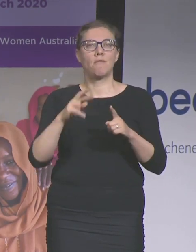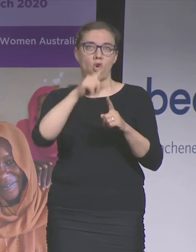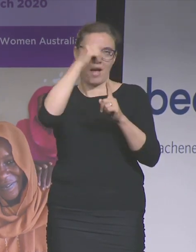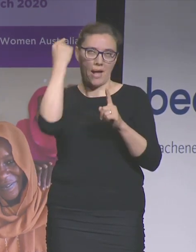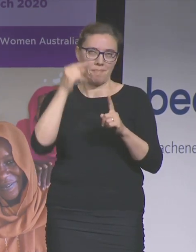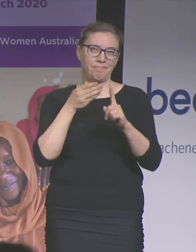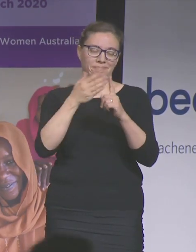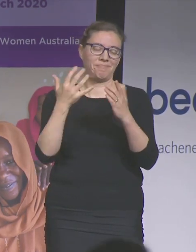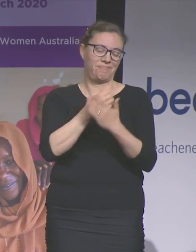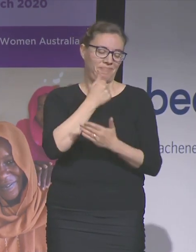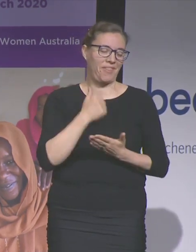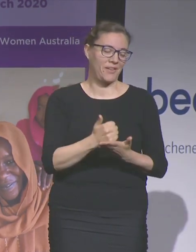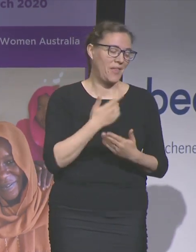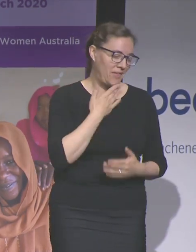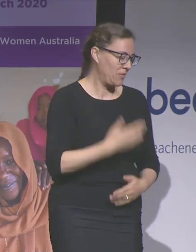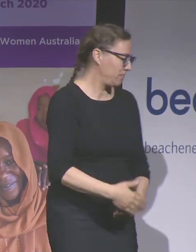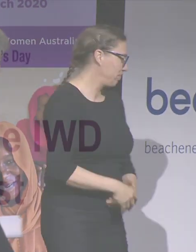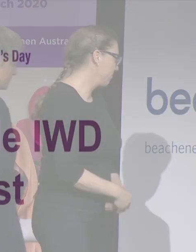much.